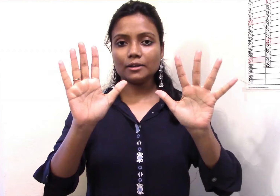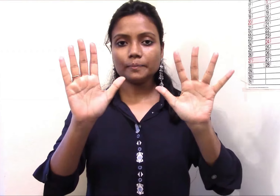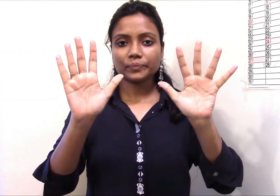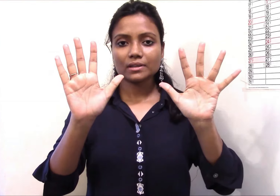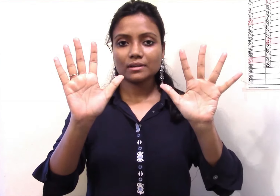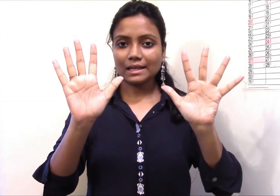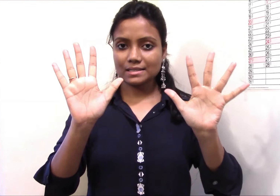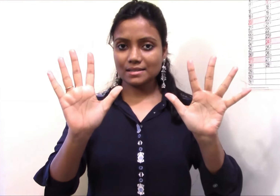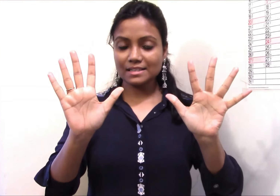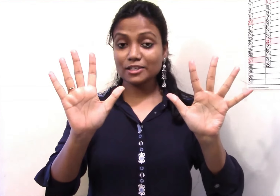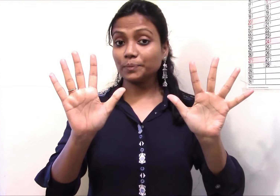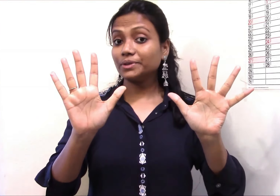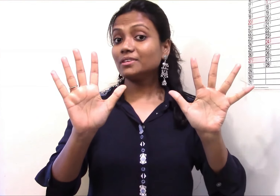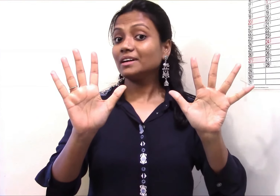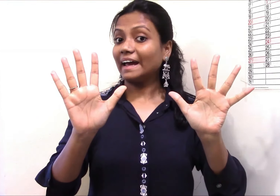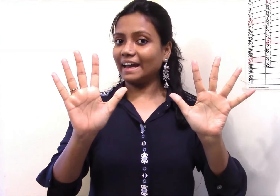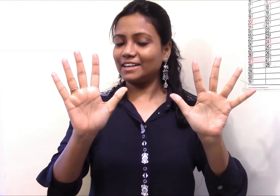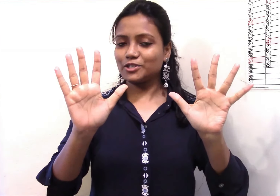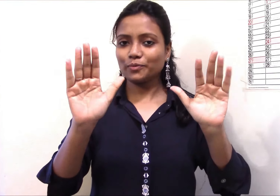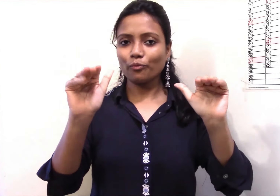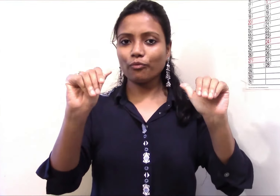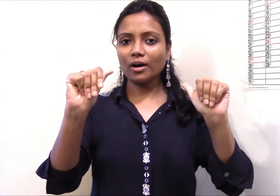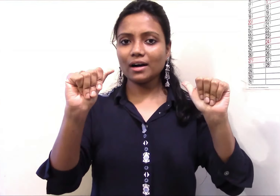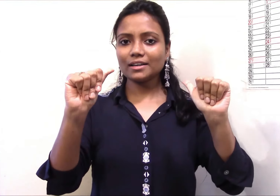then. Exercise number eight. One.